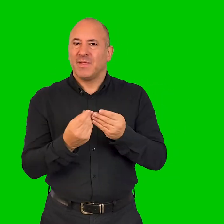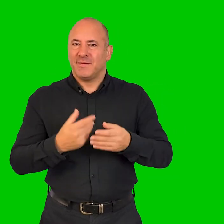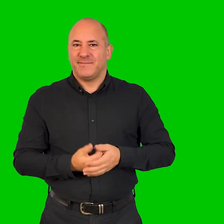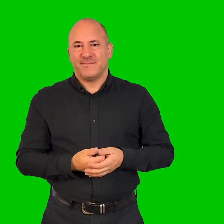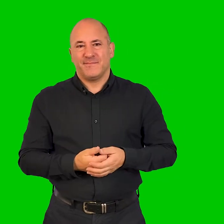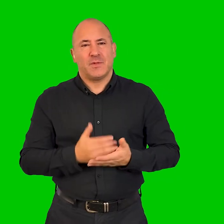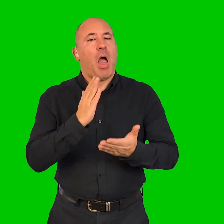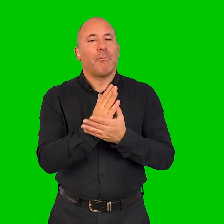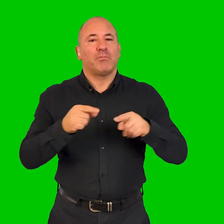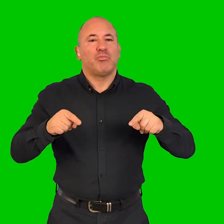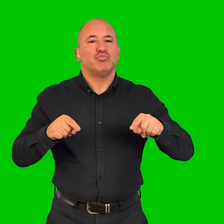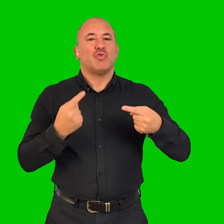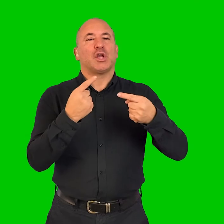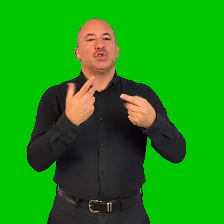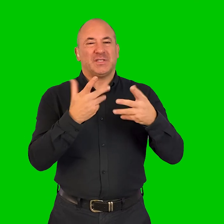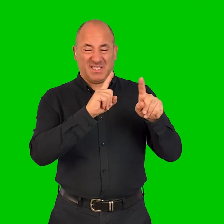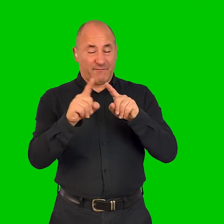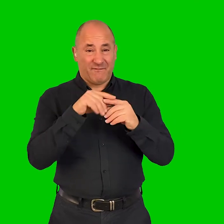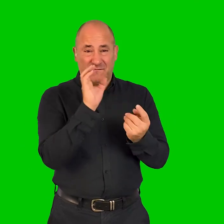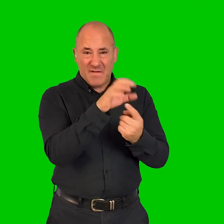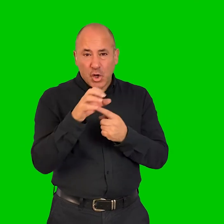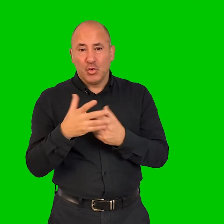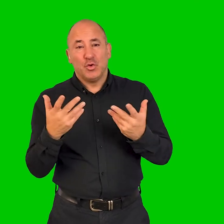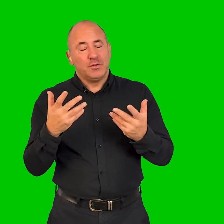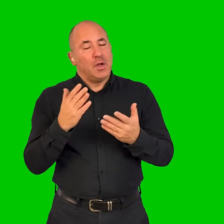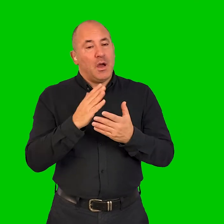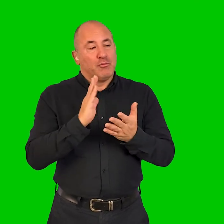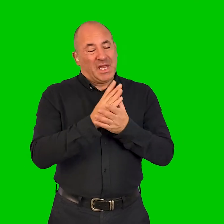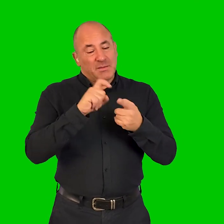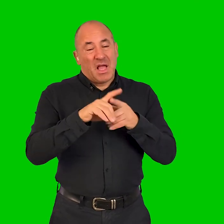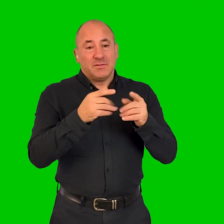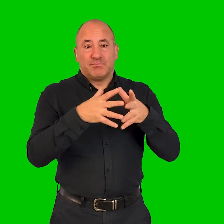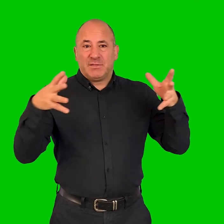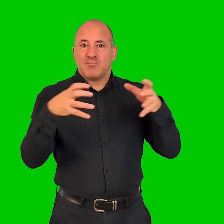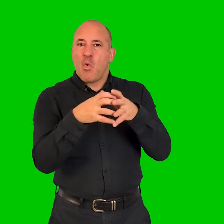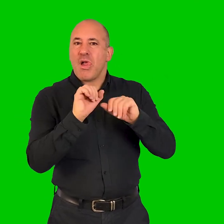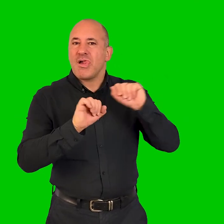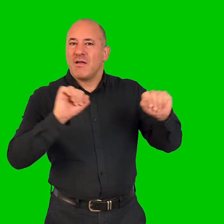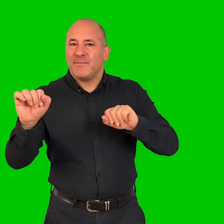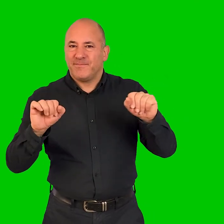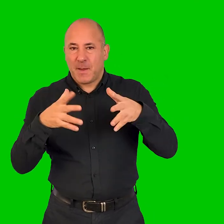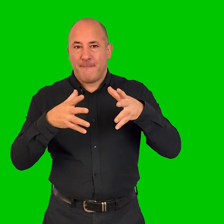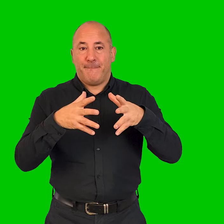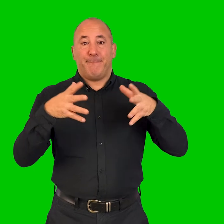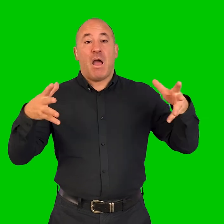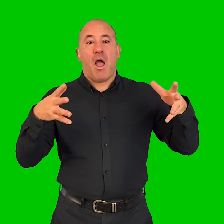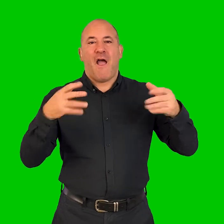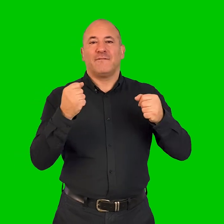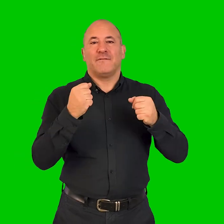moving forward. So there's definitely challenges working across different venues and this does depend on the size. think larger venues have the